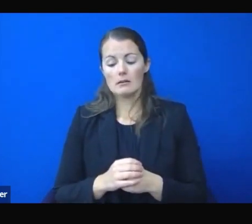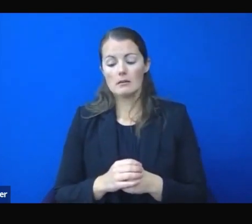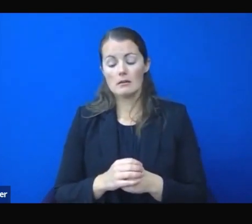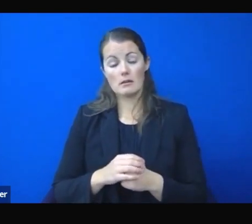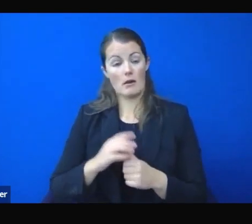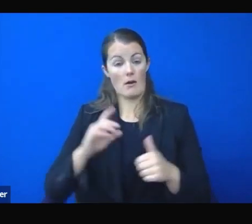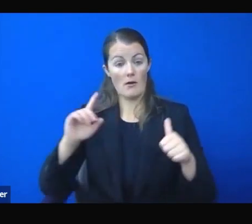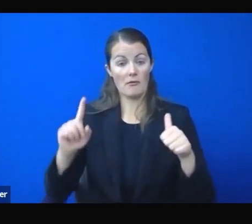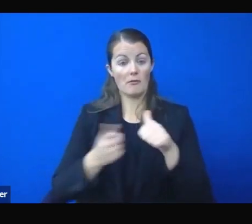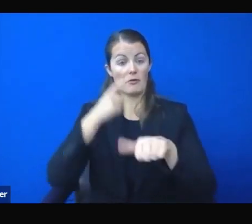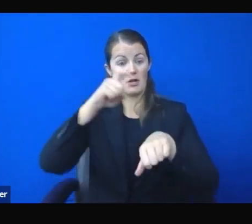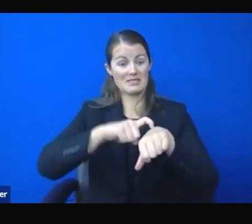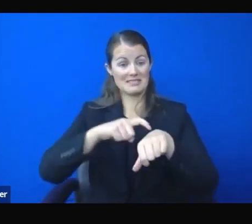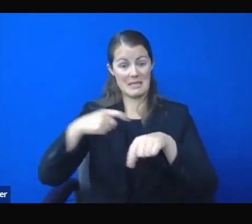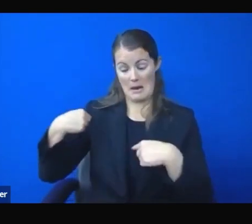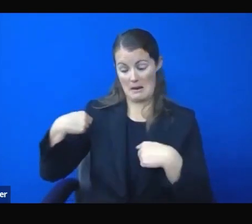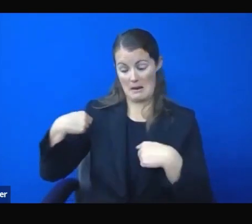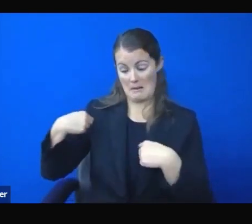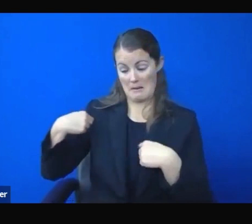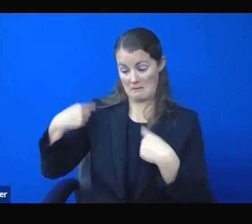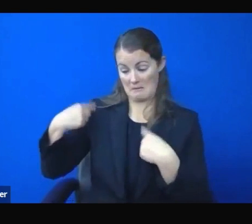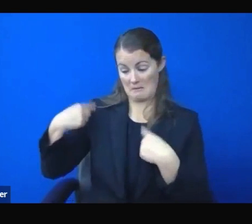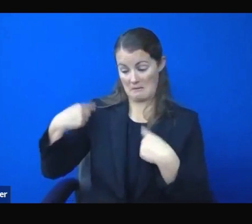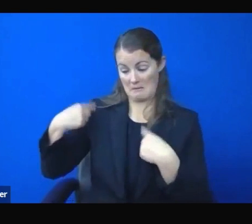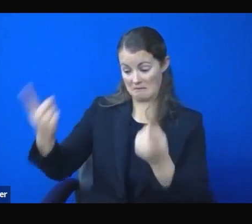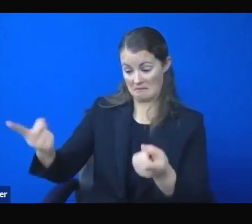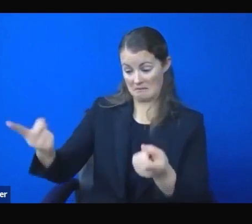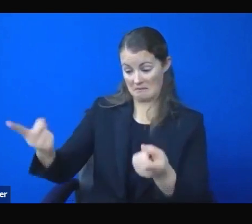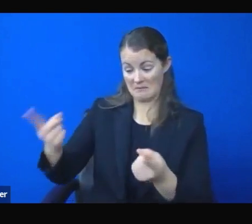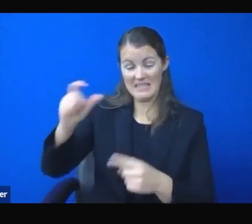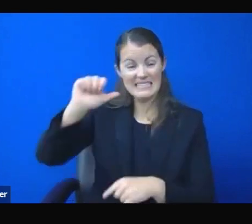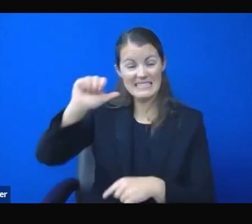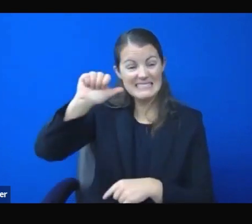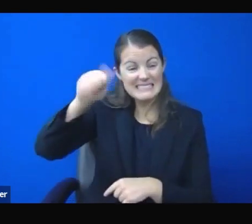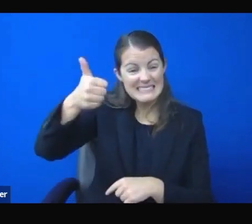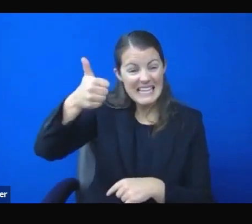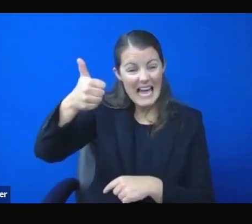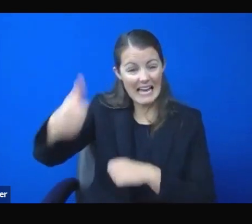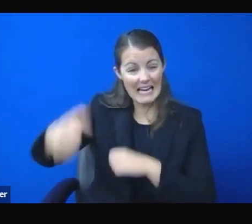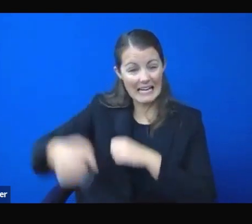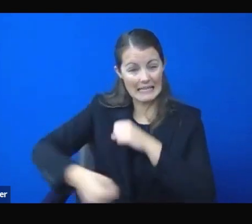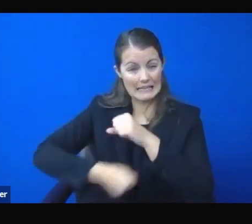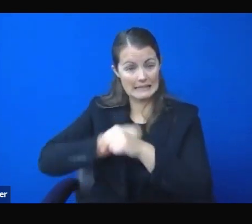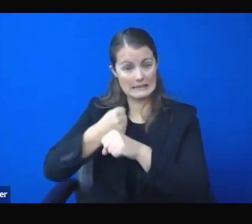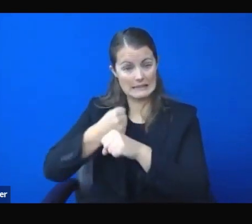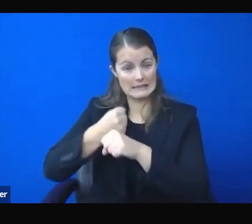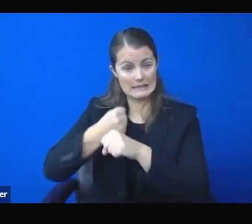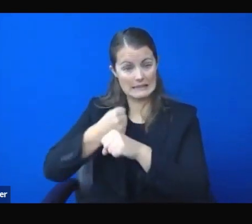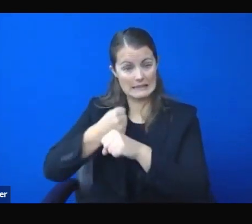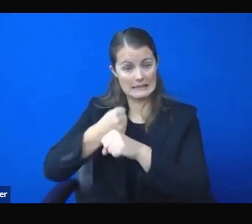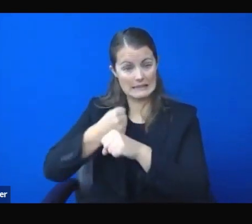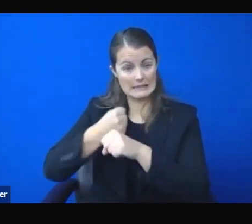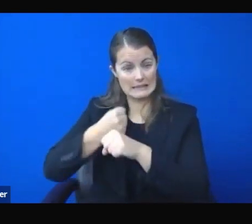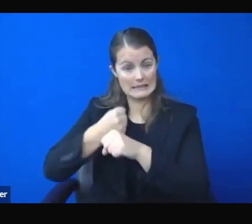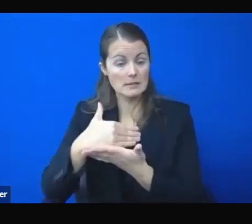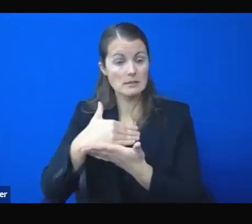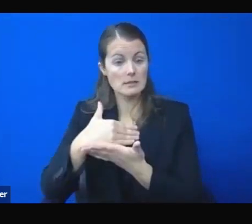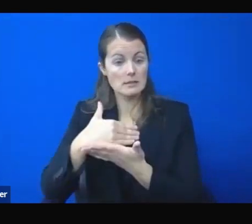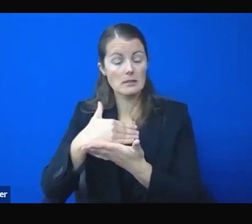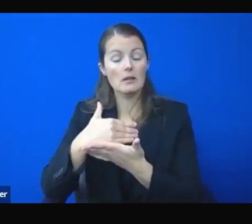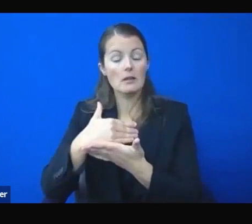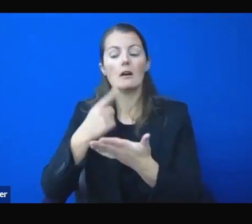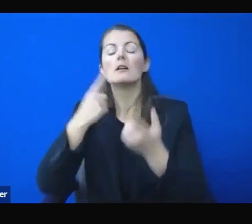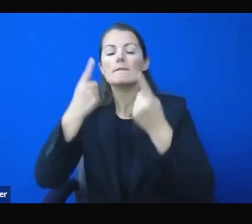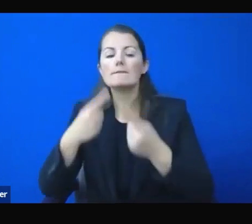budget reflected recovery from the Great Recession. It took 10 years for the state and